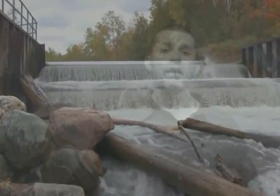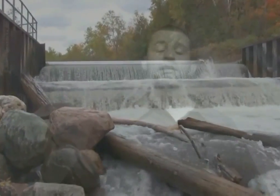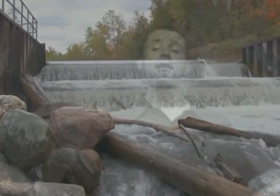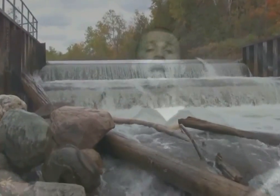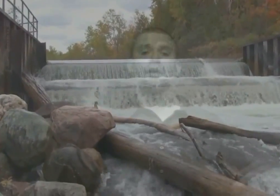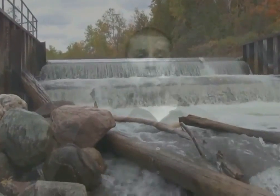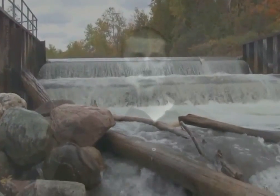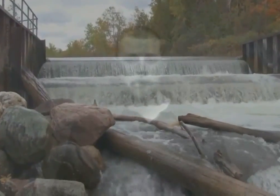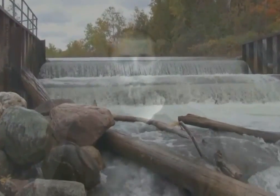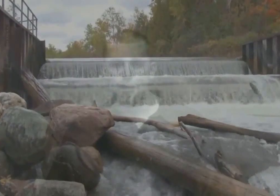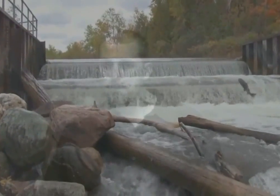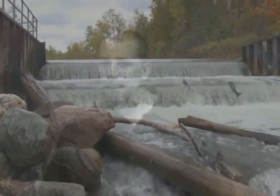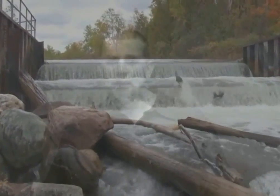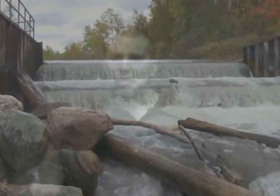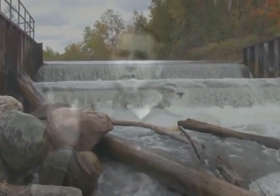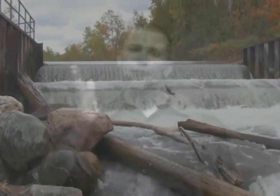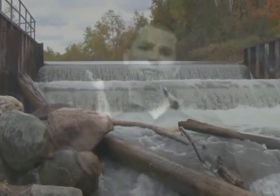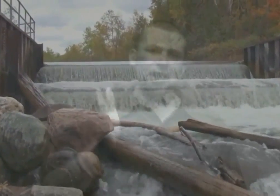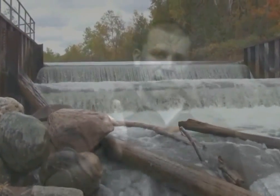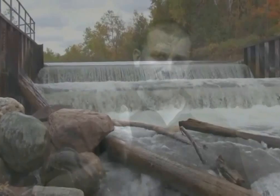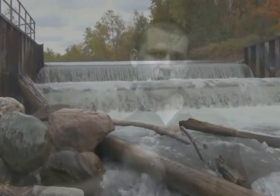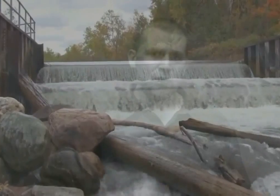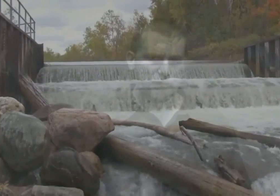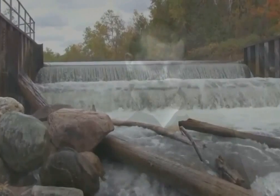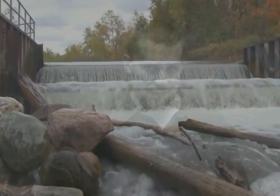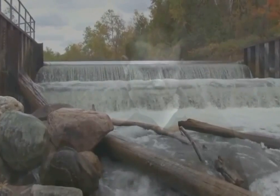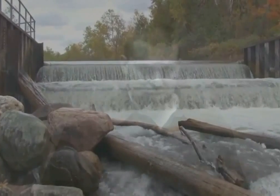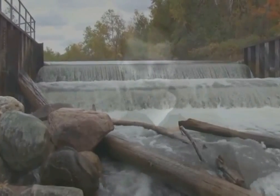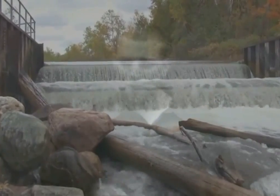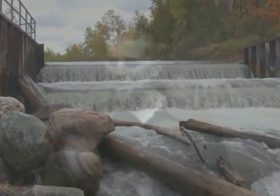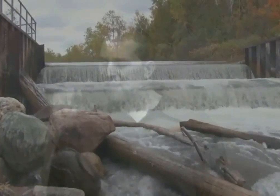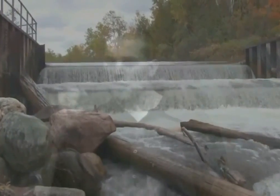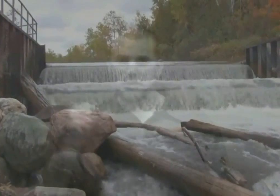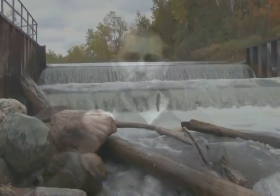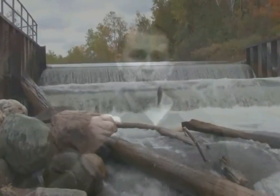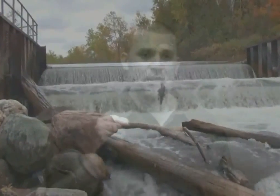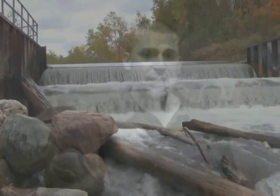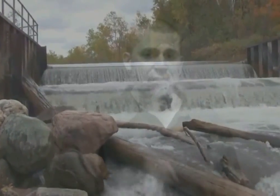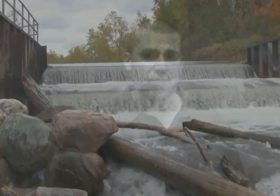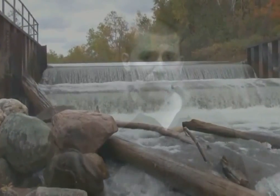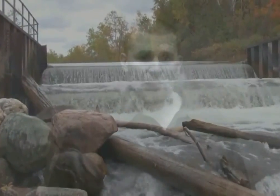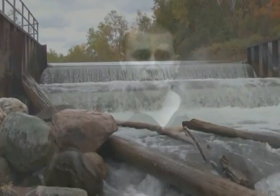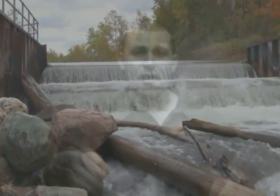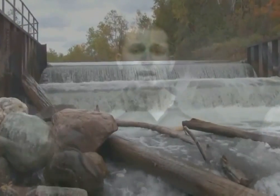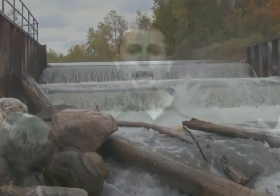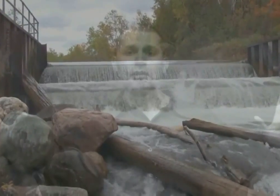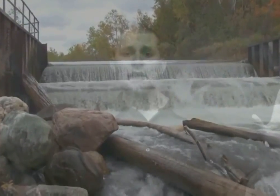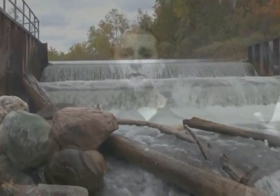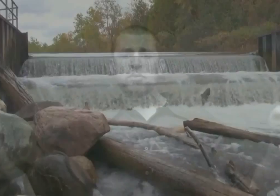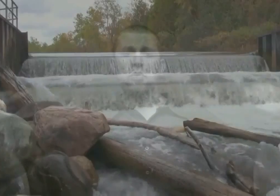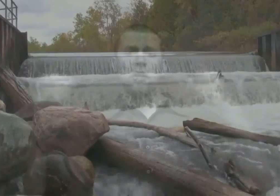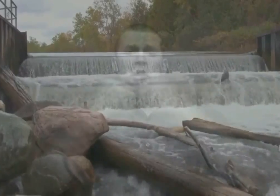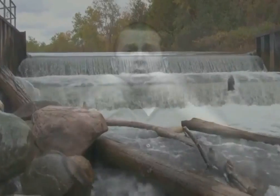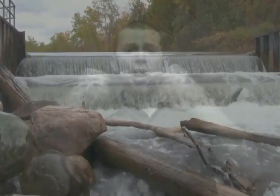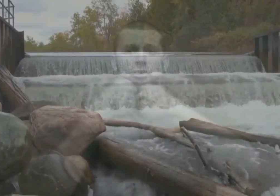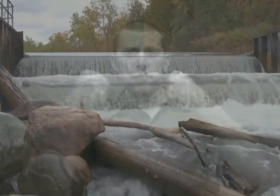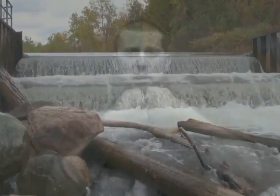Is it not written that the flesh lusts against the spirit and the spirit against the flesh, and these two are contrary